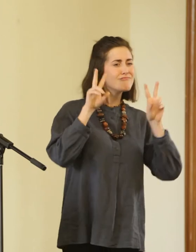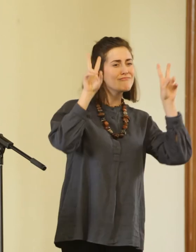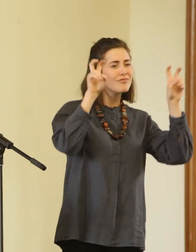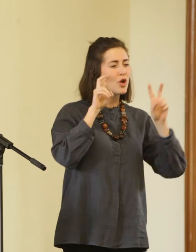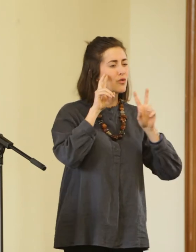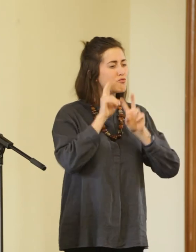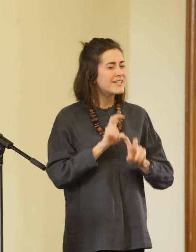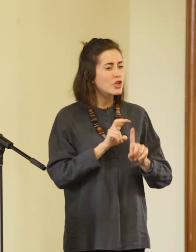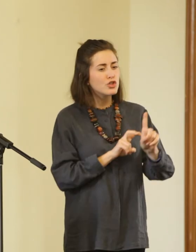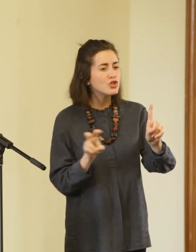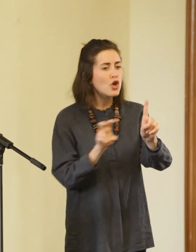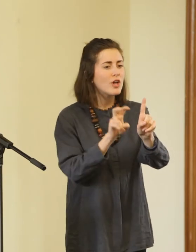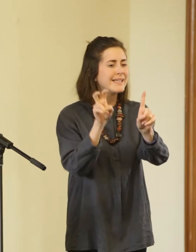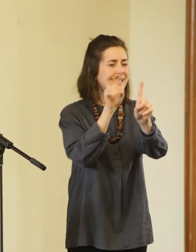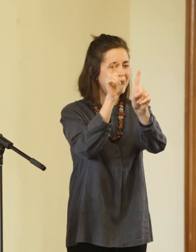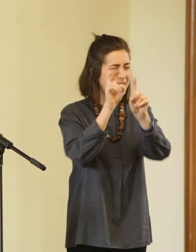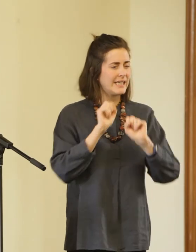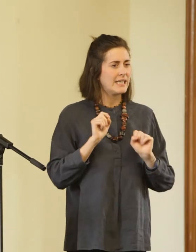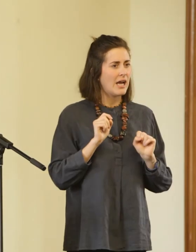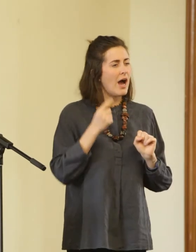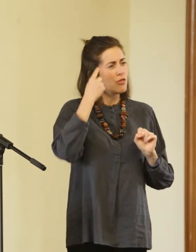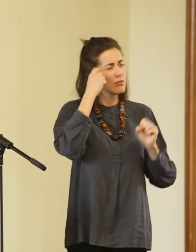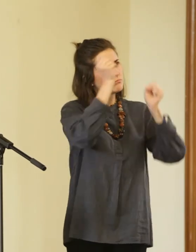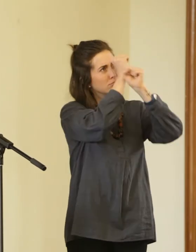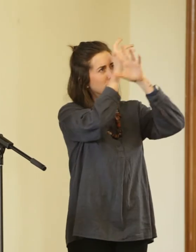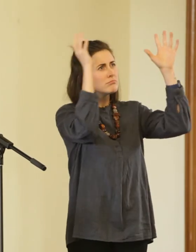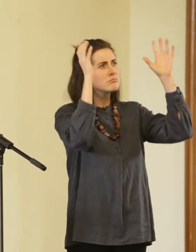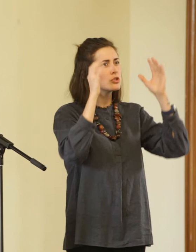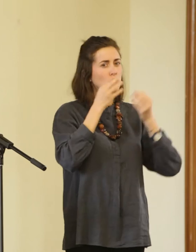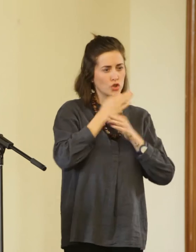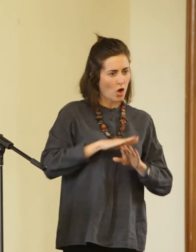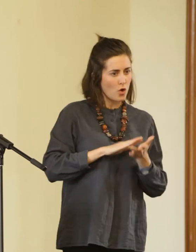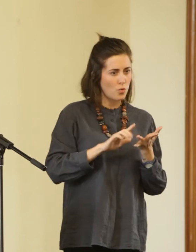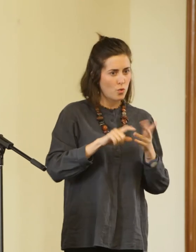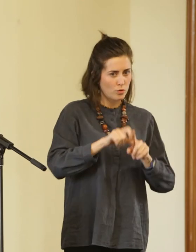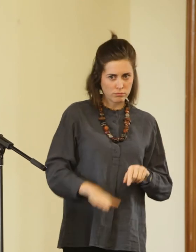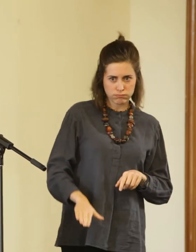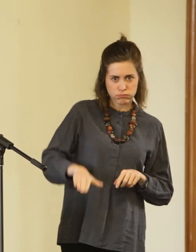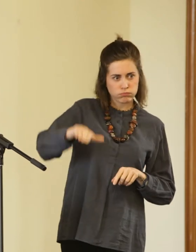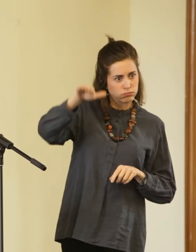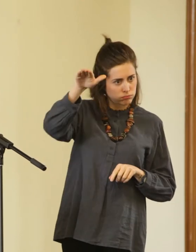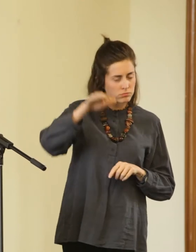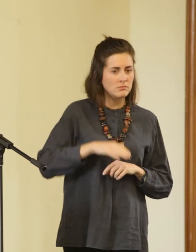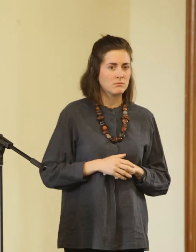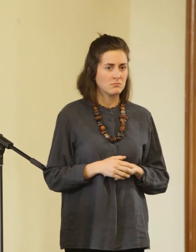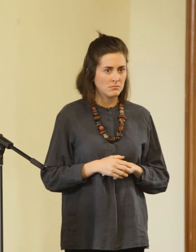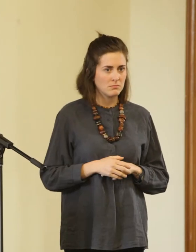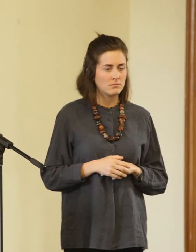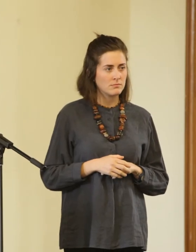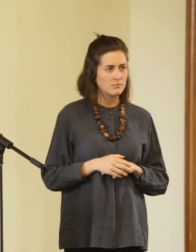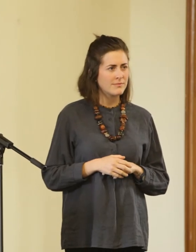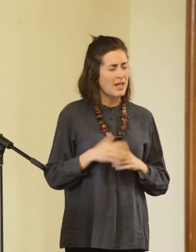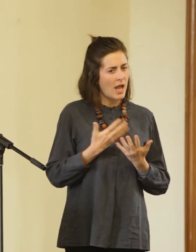I investigated the symbolic and constructed nature of childhood, the instability and contingency of the category of child,